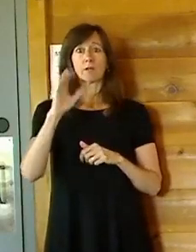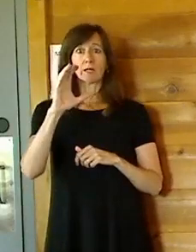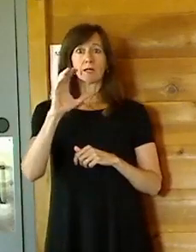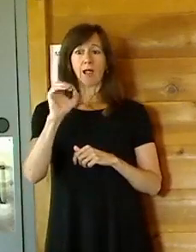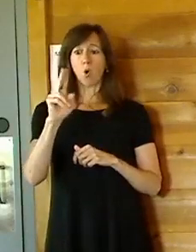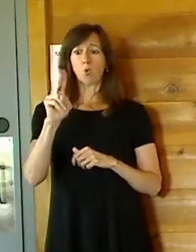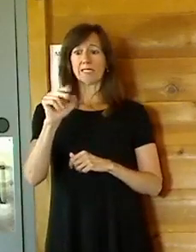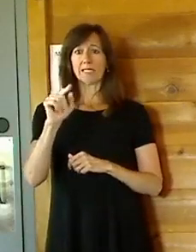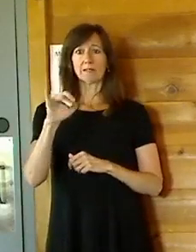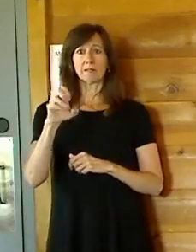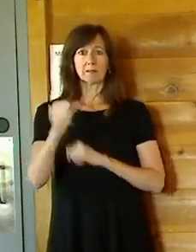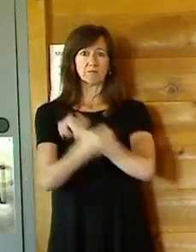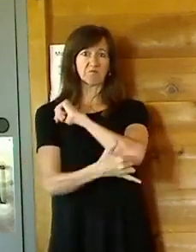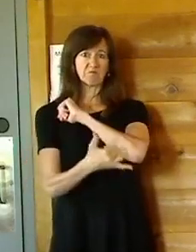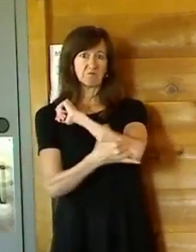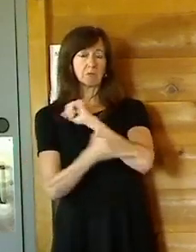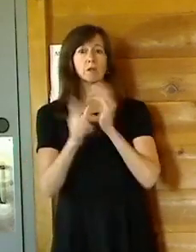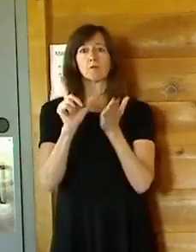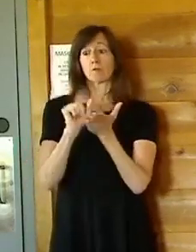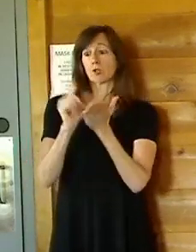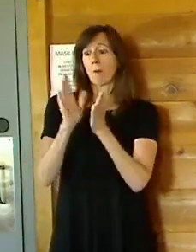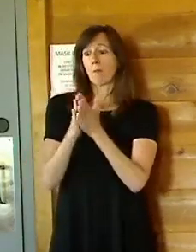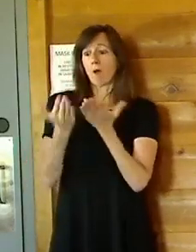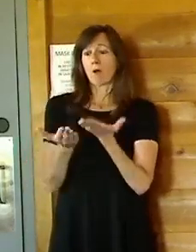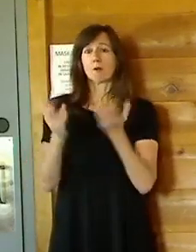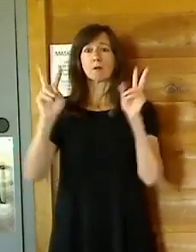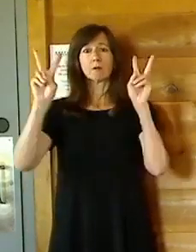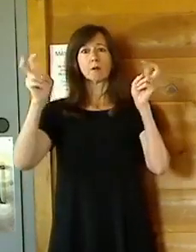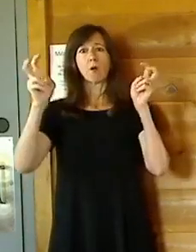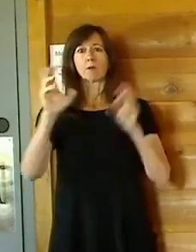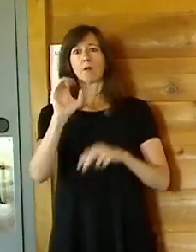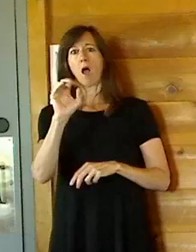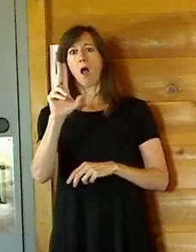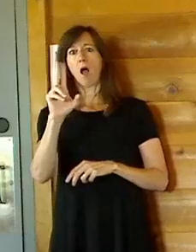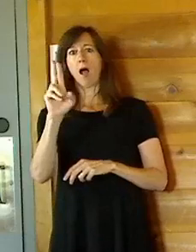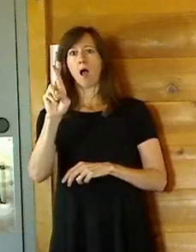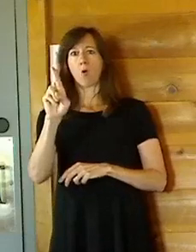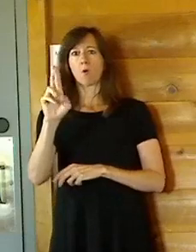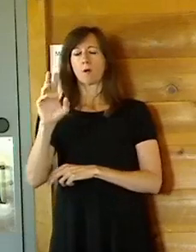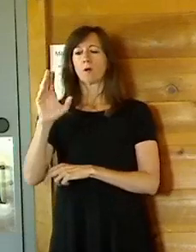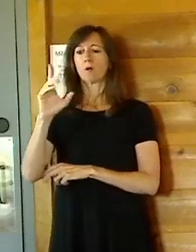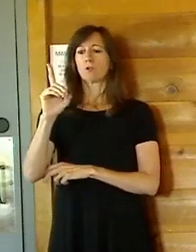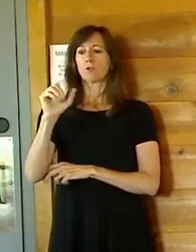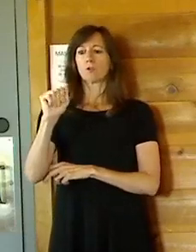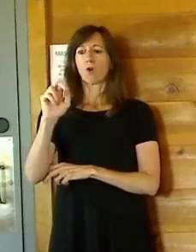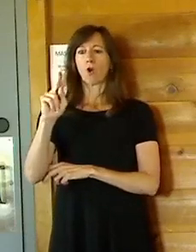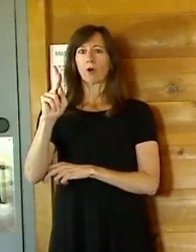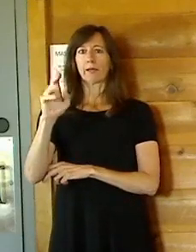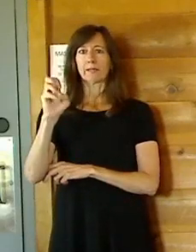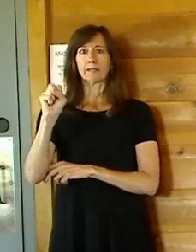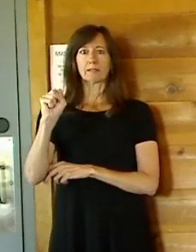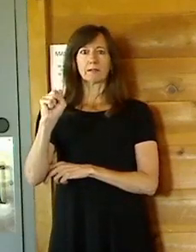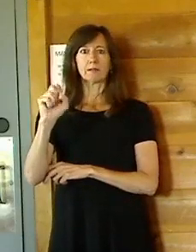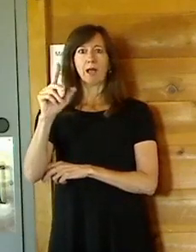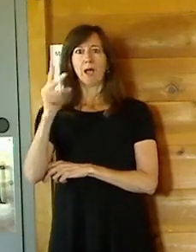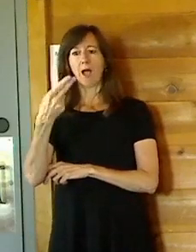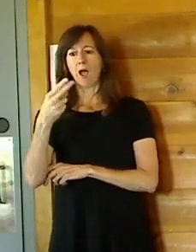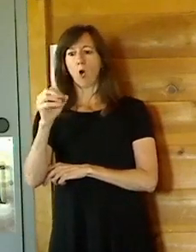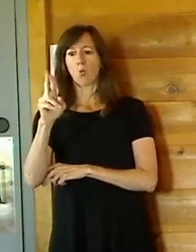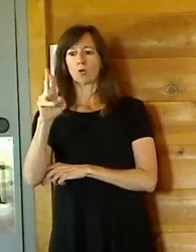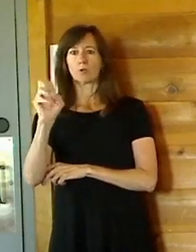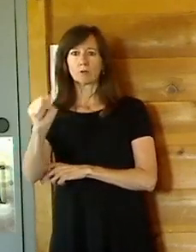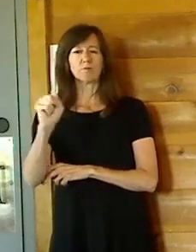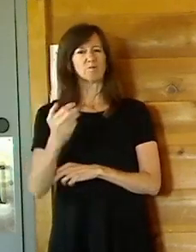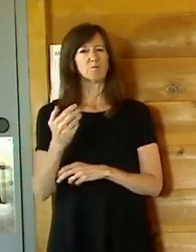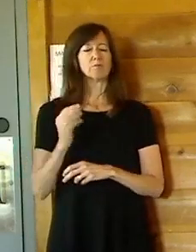a book, Our Darkest Hours. This is a chronicling of county leadership during